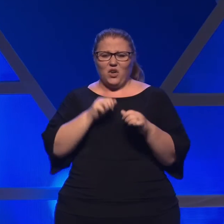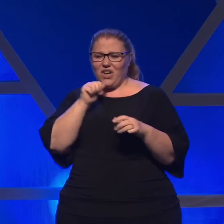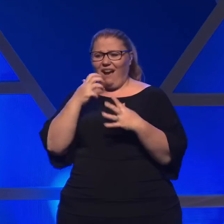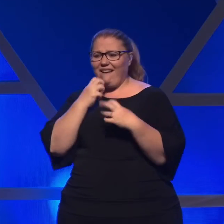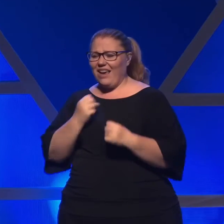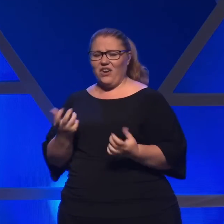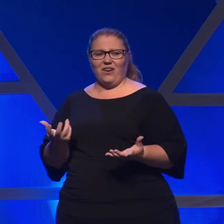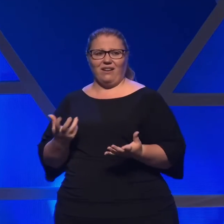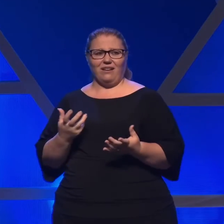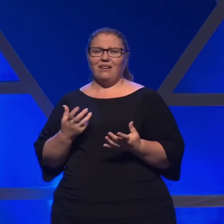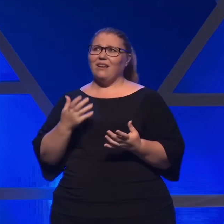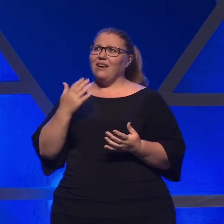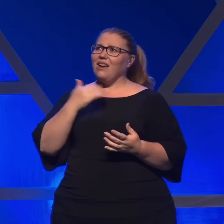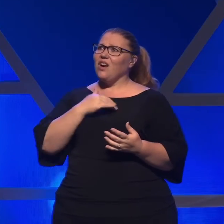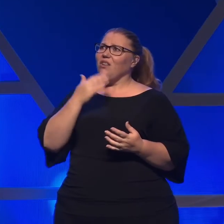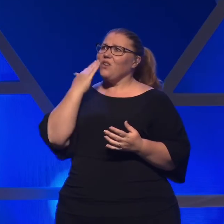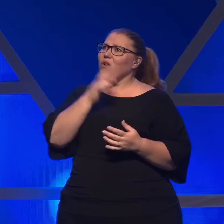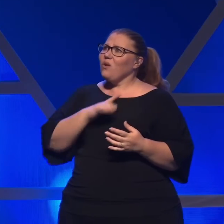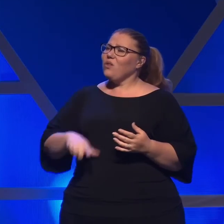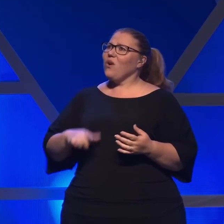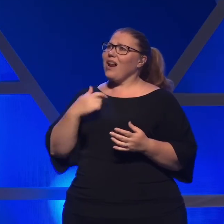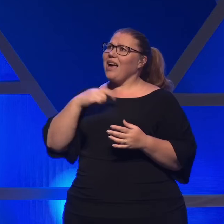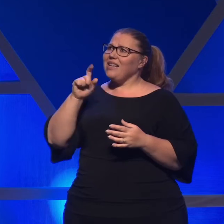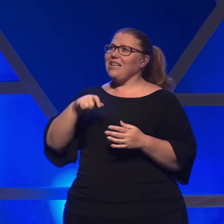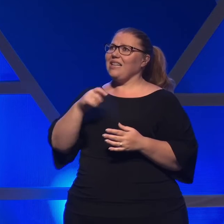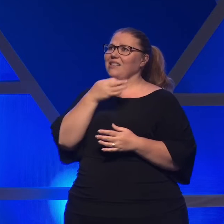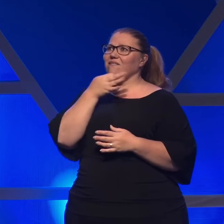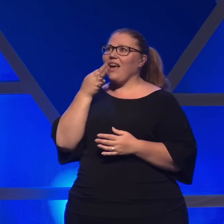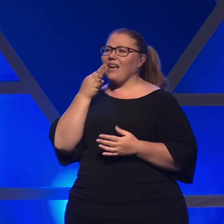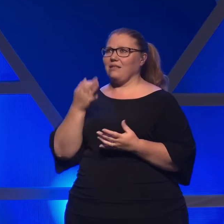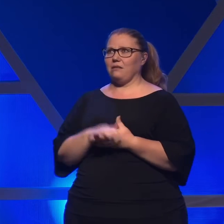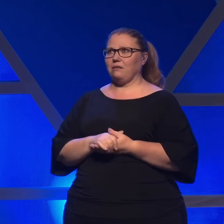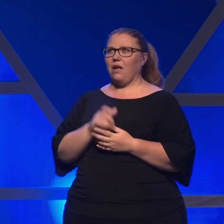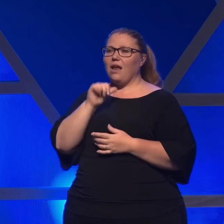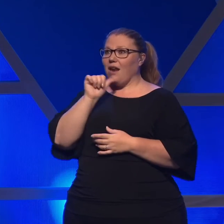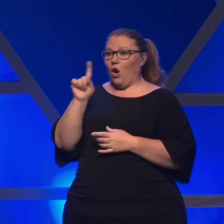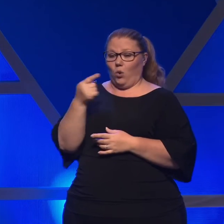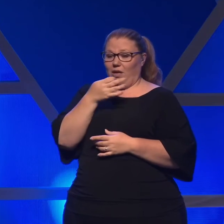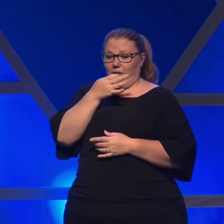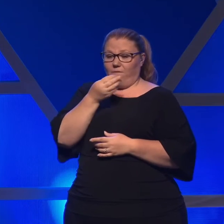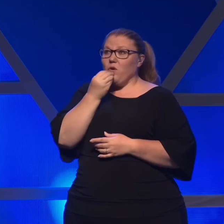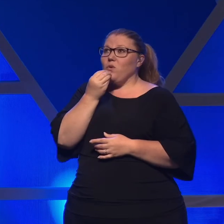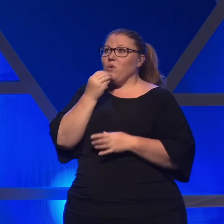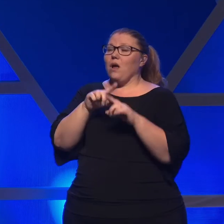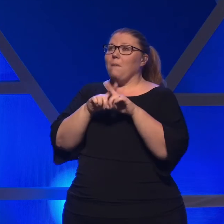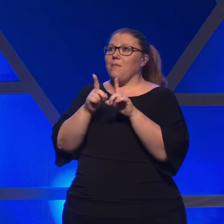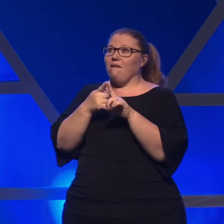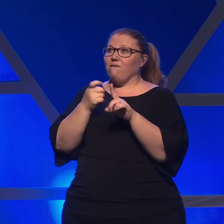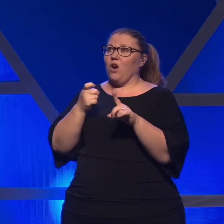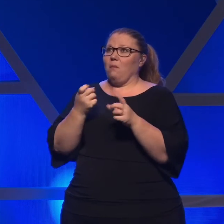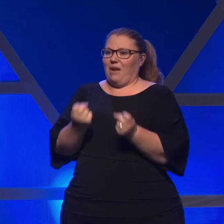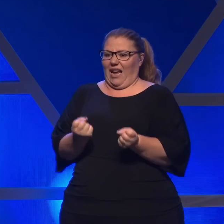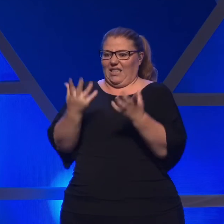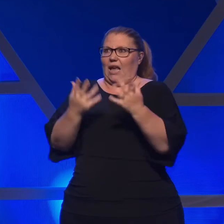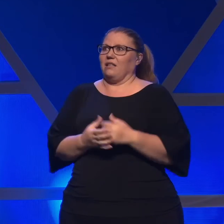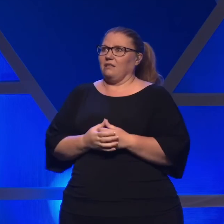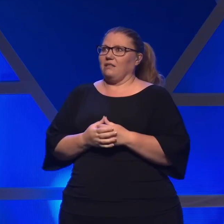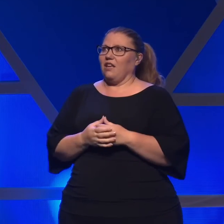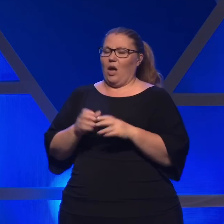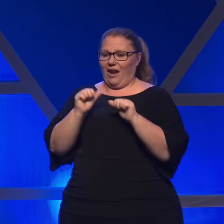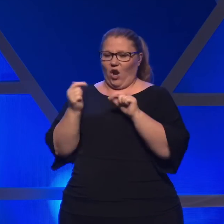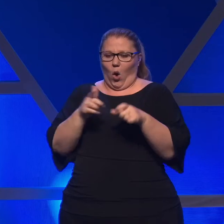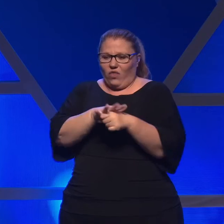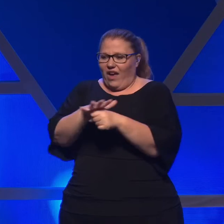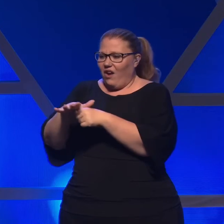know, Lord, sometimes I just think I need to fast, not just from food, but from excess in every area